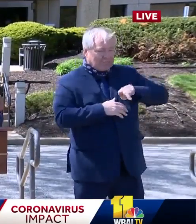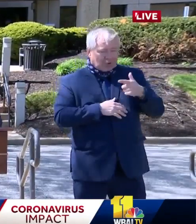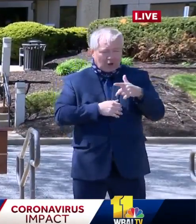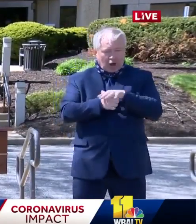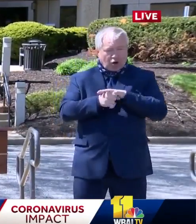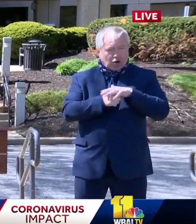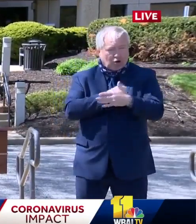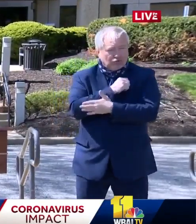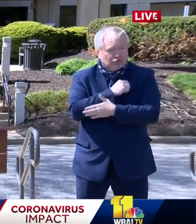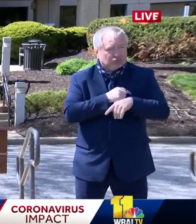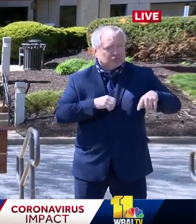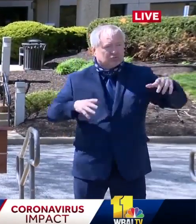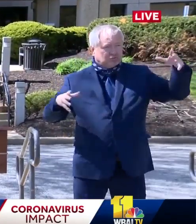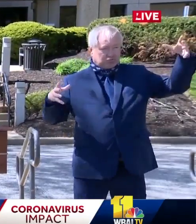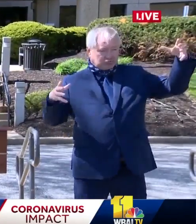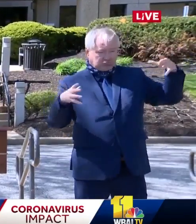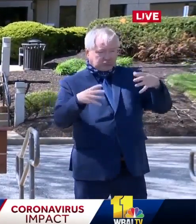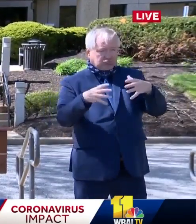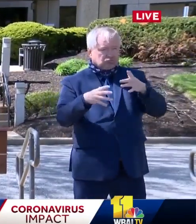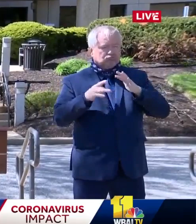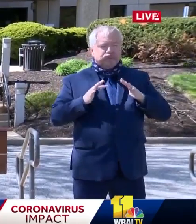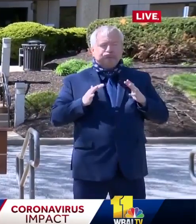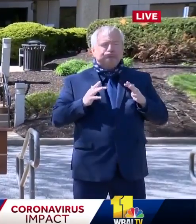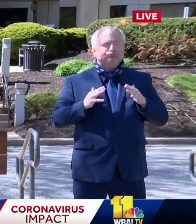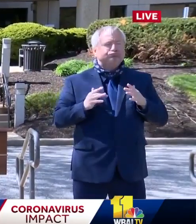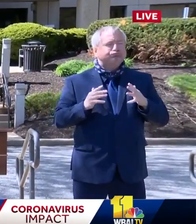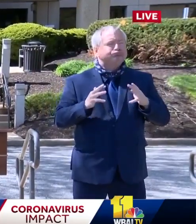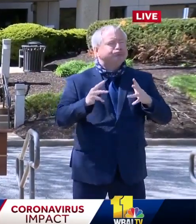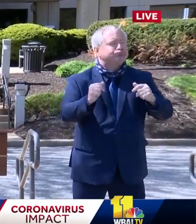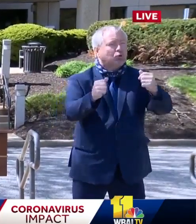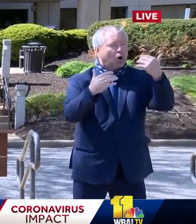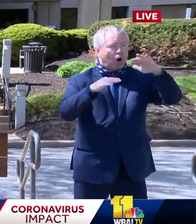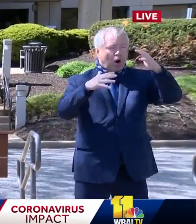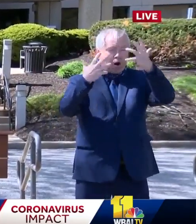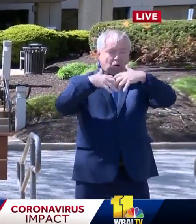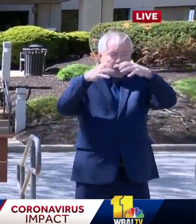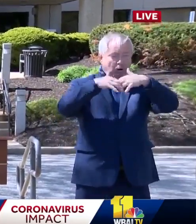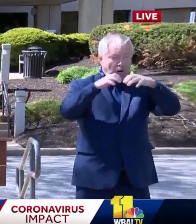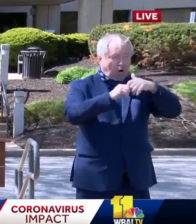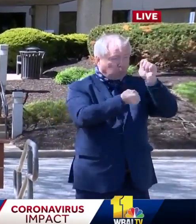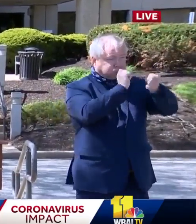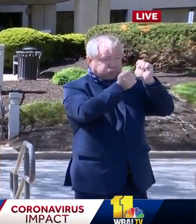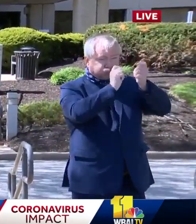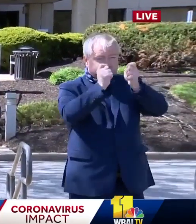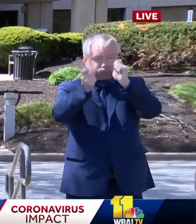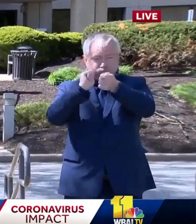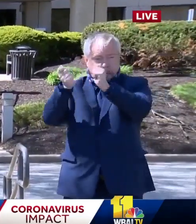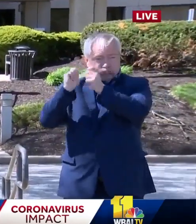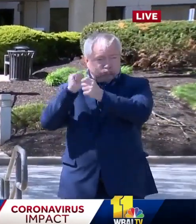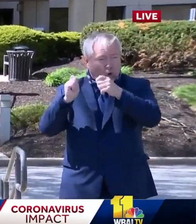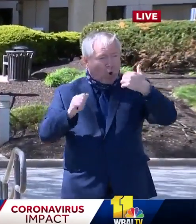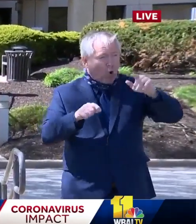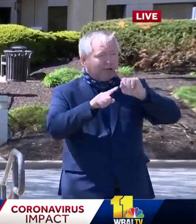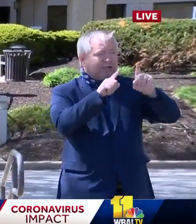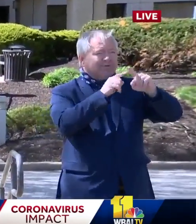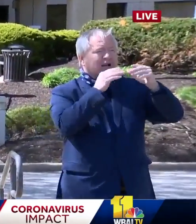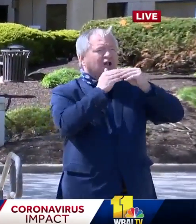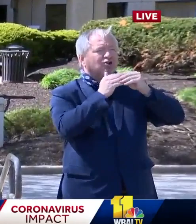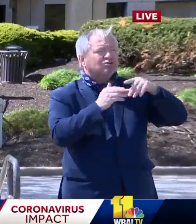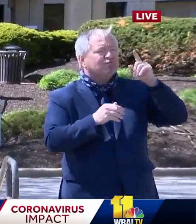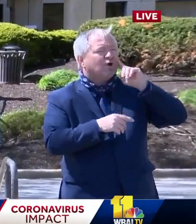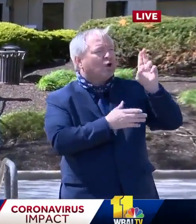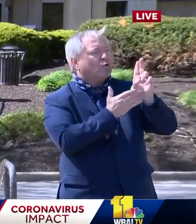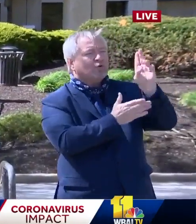unbelievable workforce, uh, that represents, uh, the leaders at, uh, the University of Maryland, Prince George's